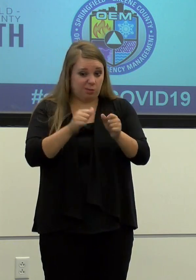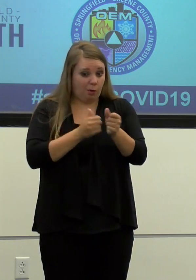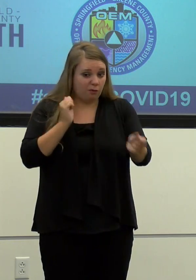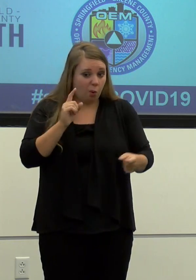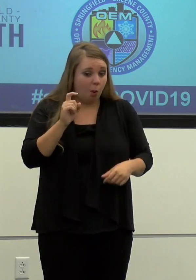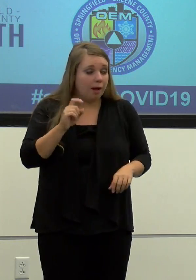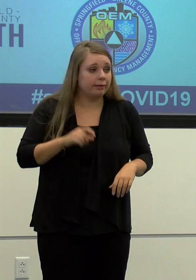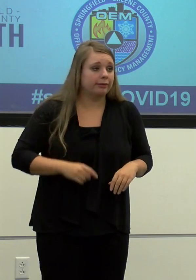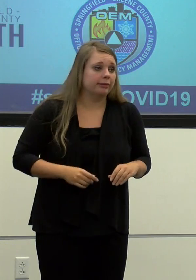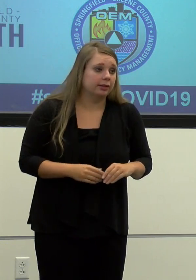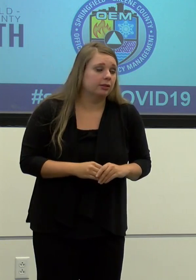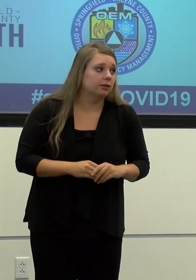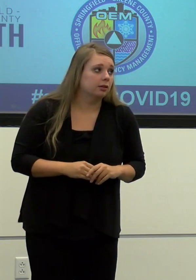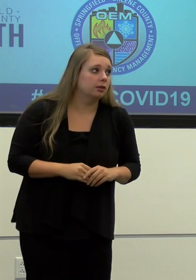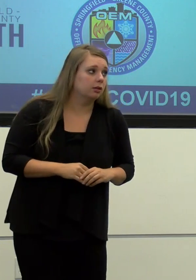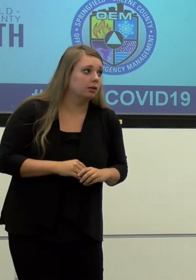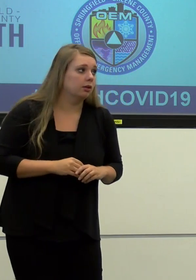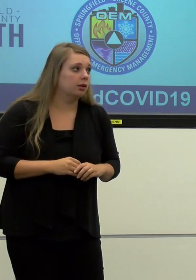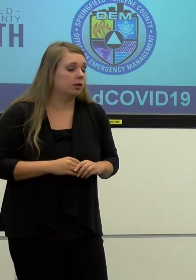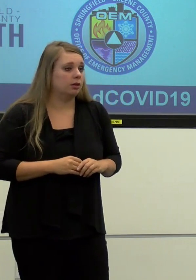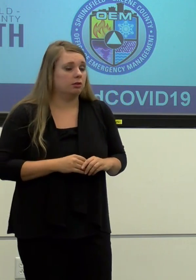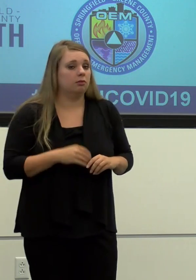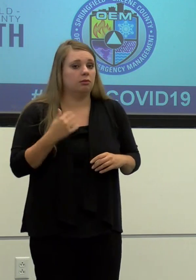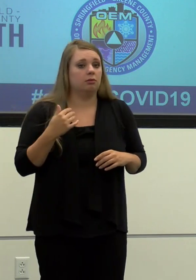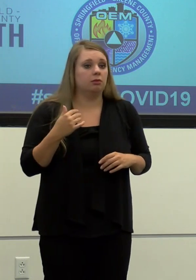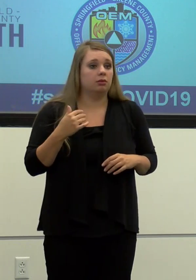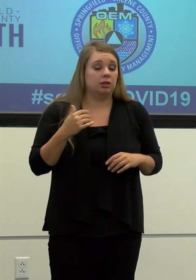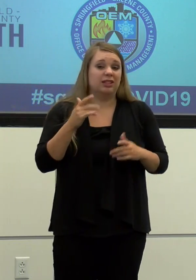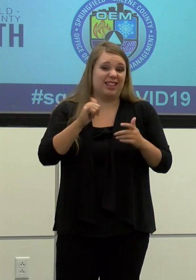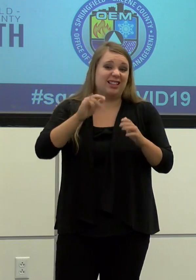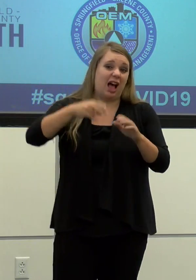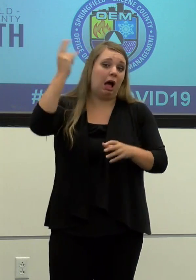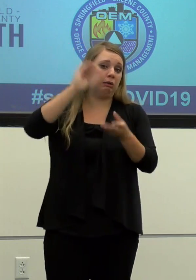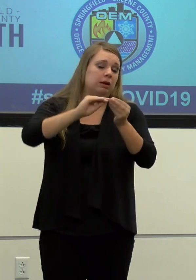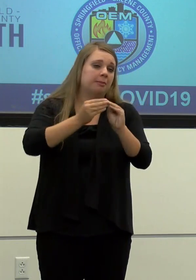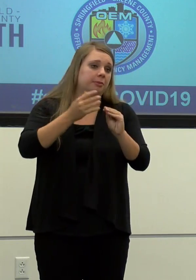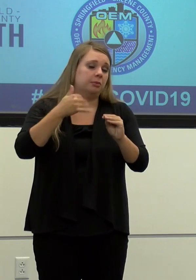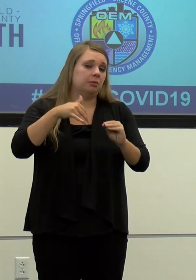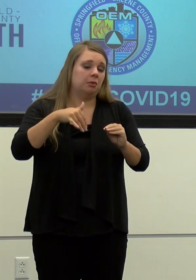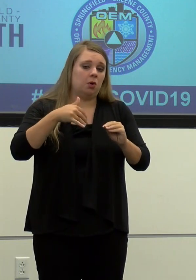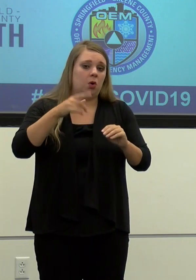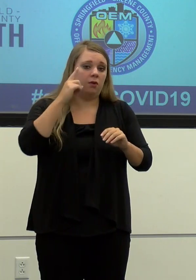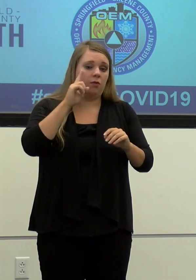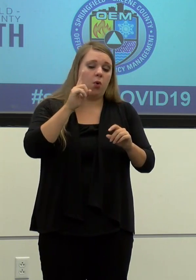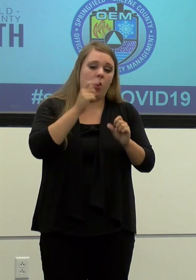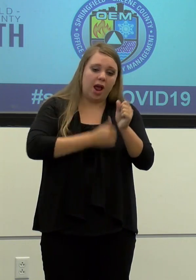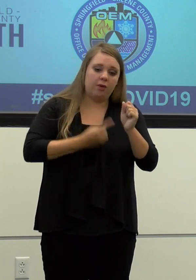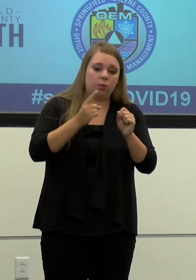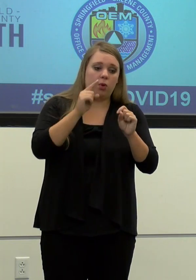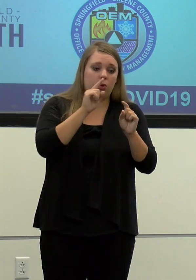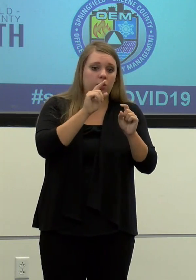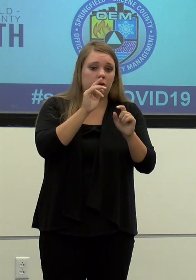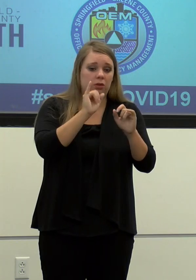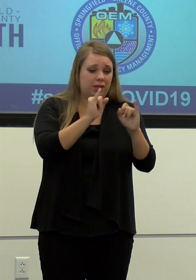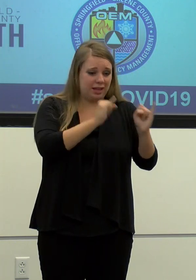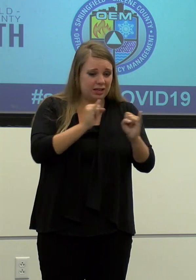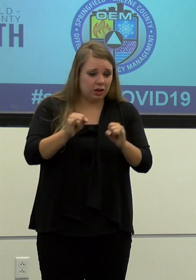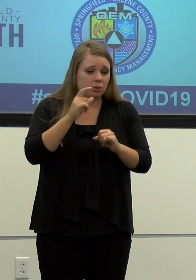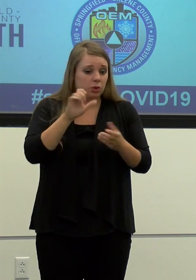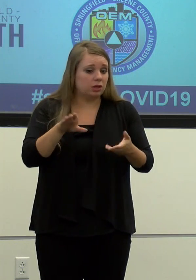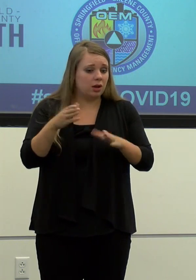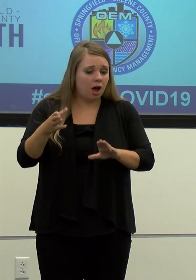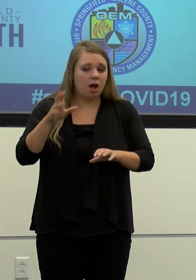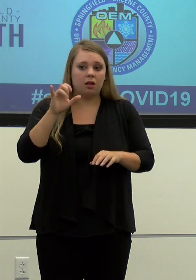Well, that's, uh, pretty staggering. Um, every one of those individuals was, you know,